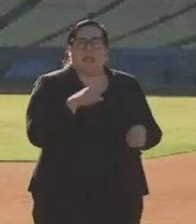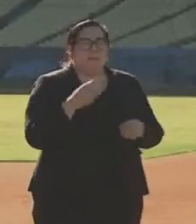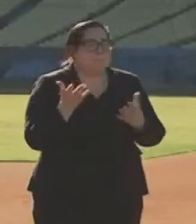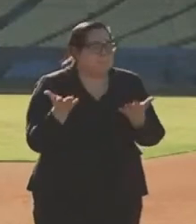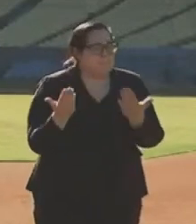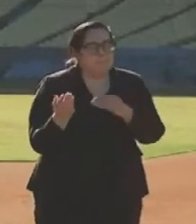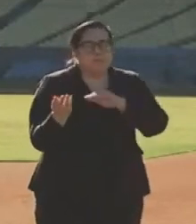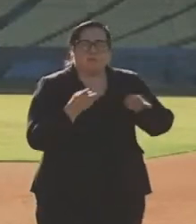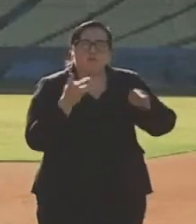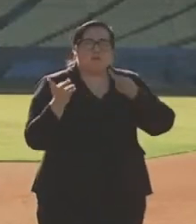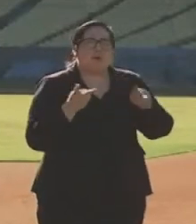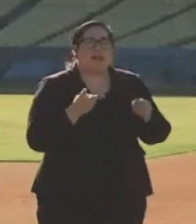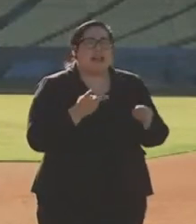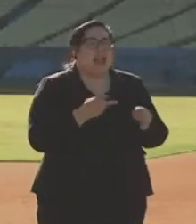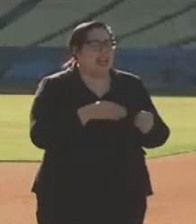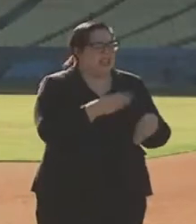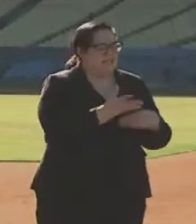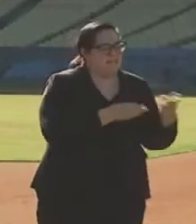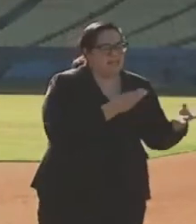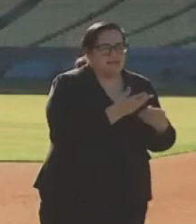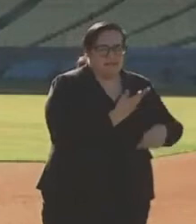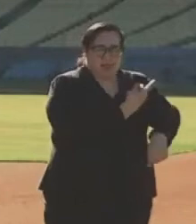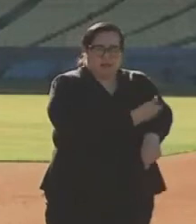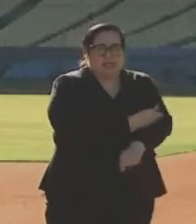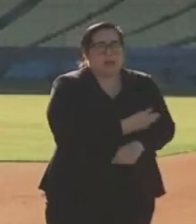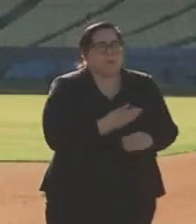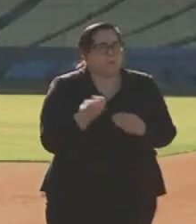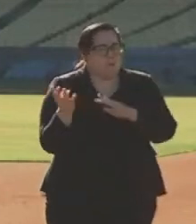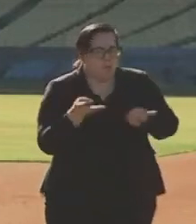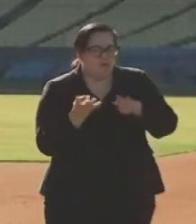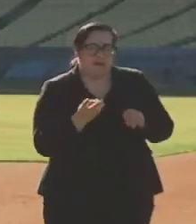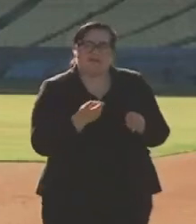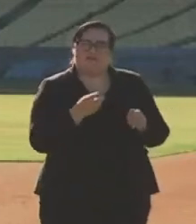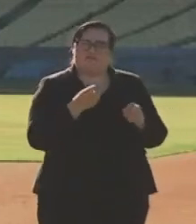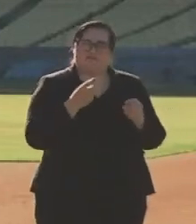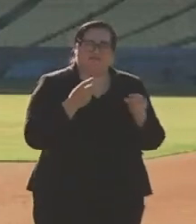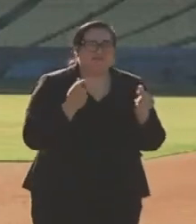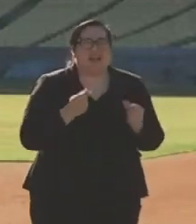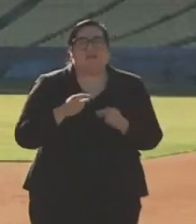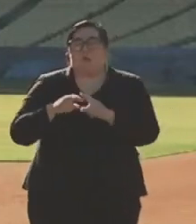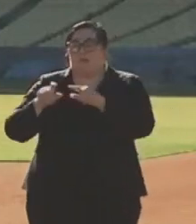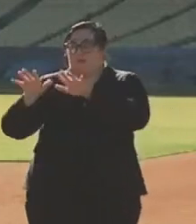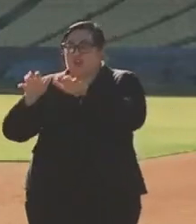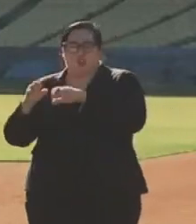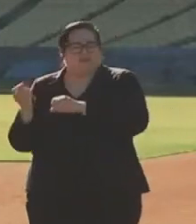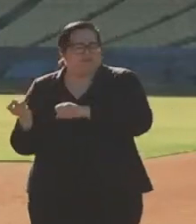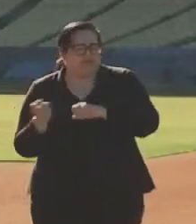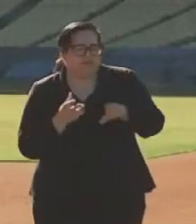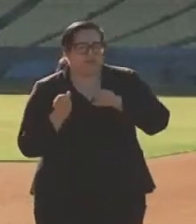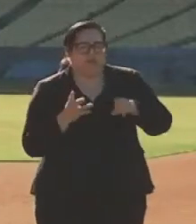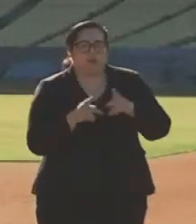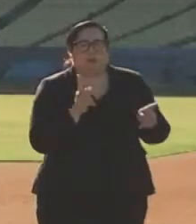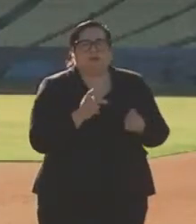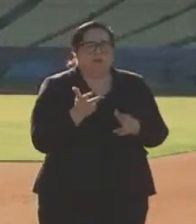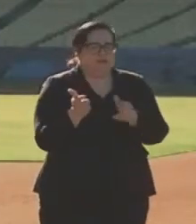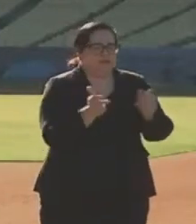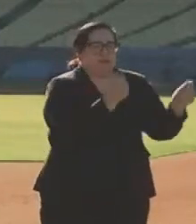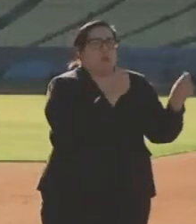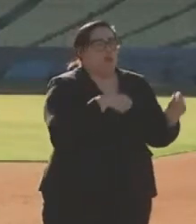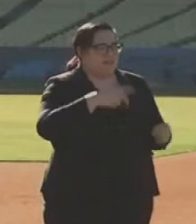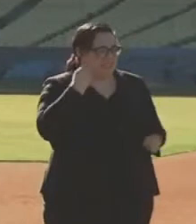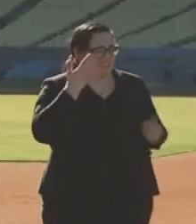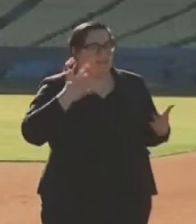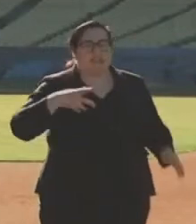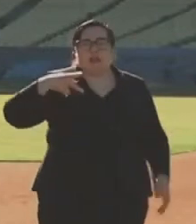administering these vaccines and moving these vaccines out of the freezer and getting them into people's arms. We're seated down at